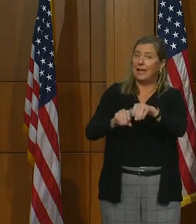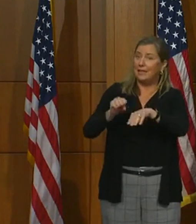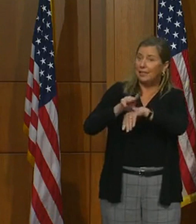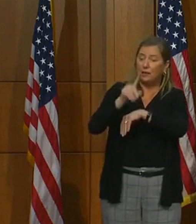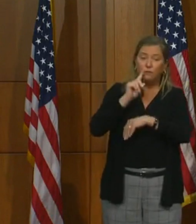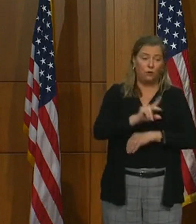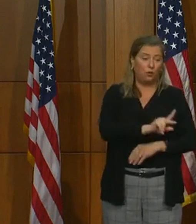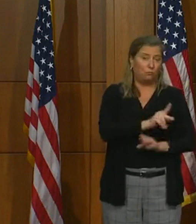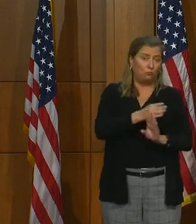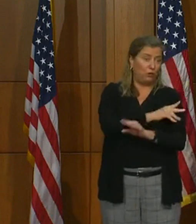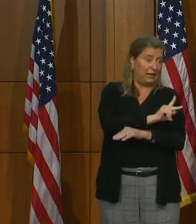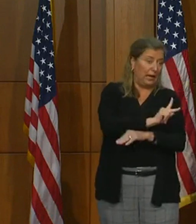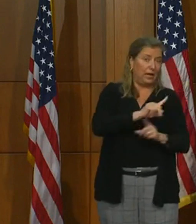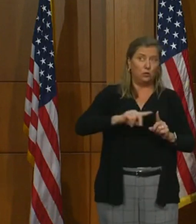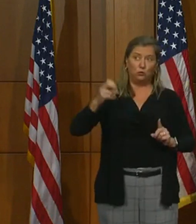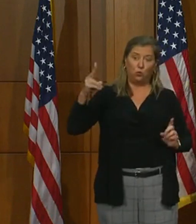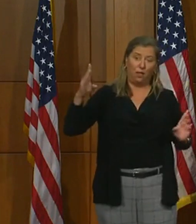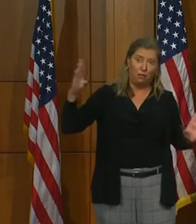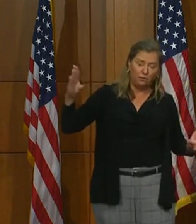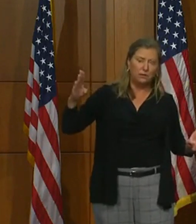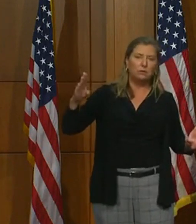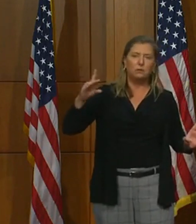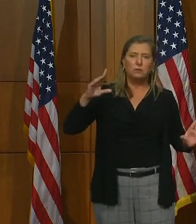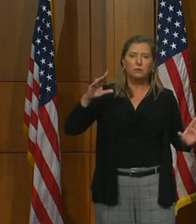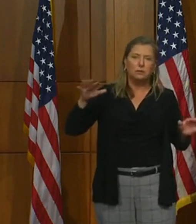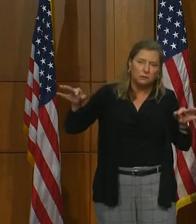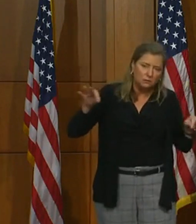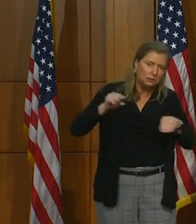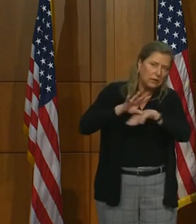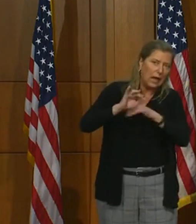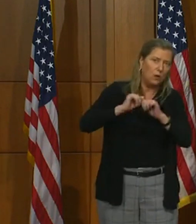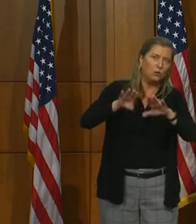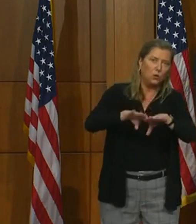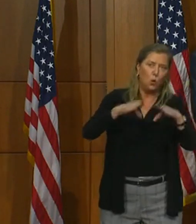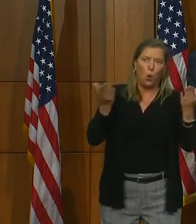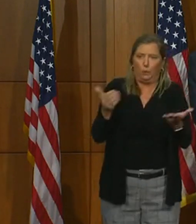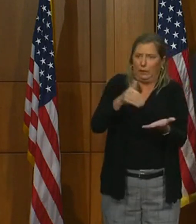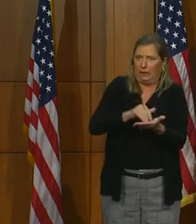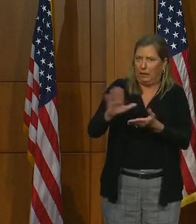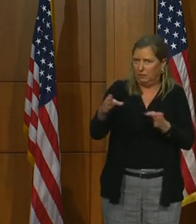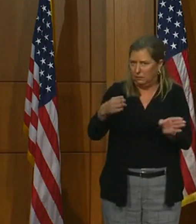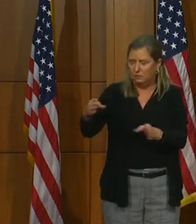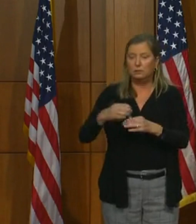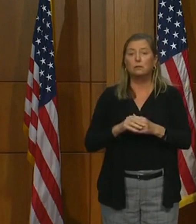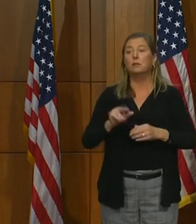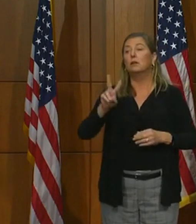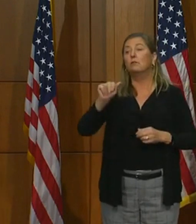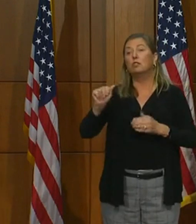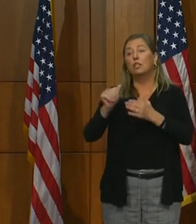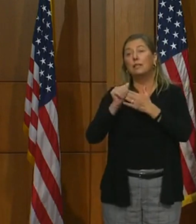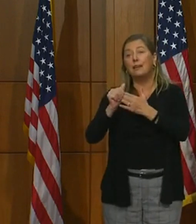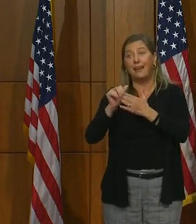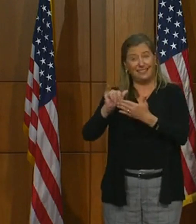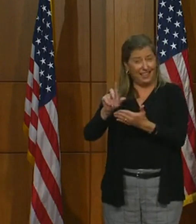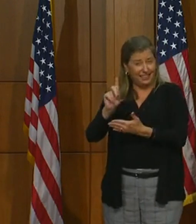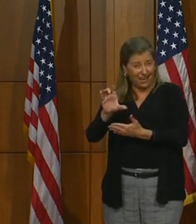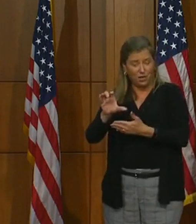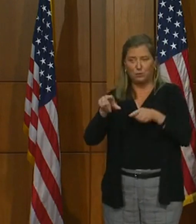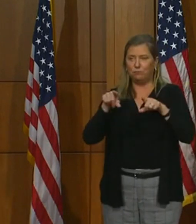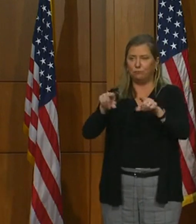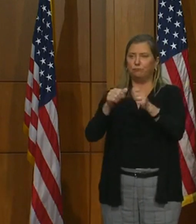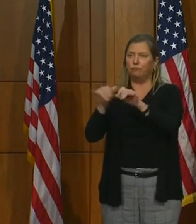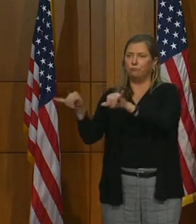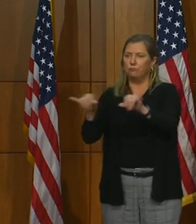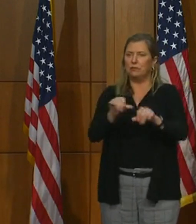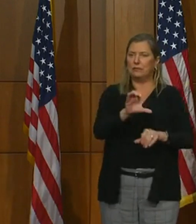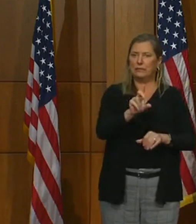pre-K through 12 schools to help with their reopening plans. The Virginia guidance document aligns with CDC